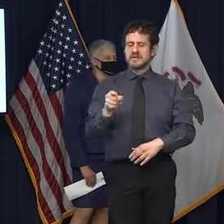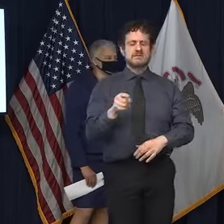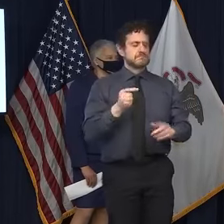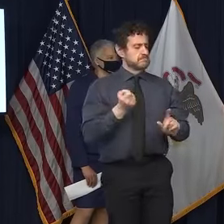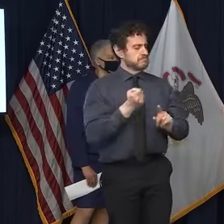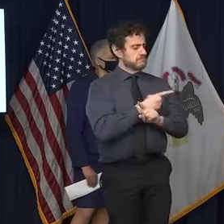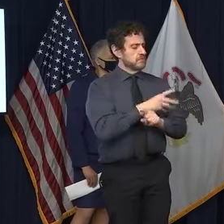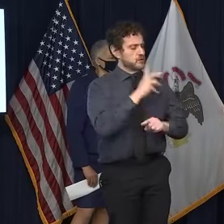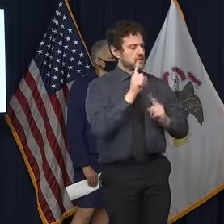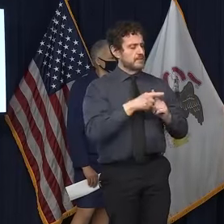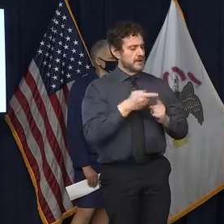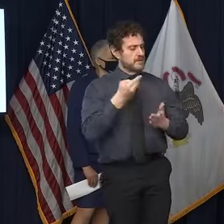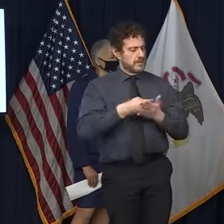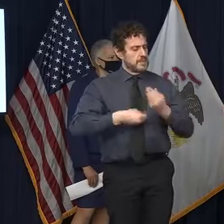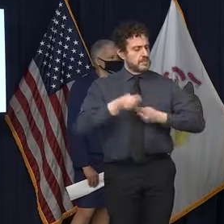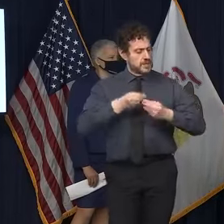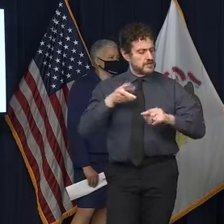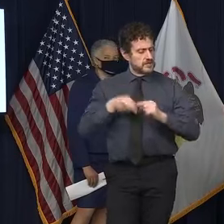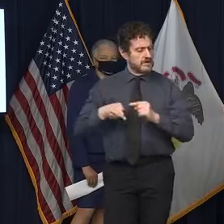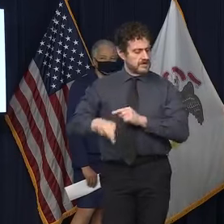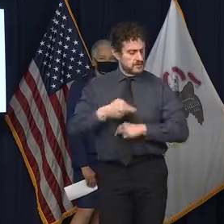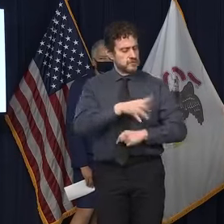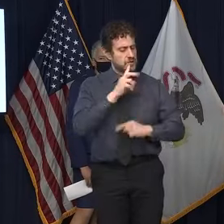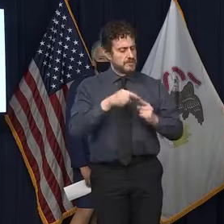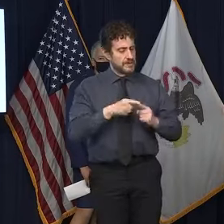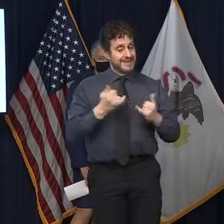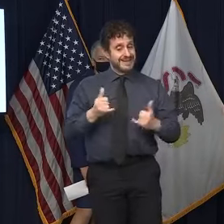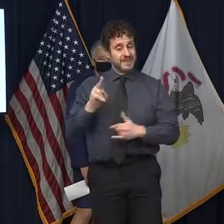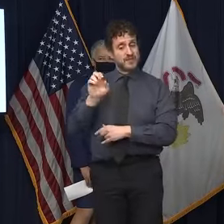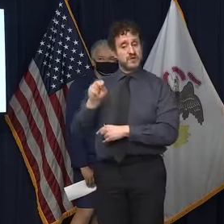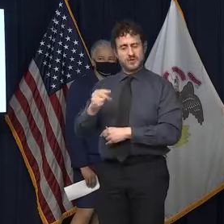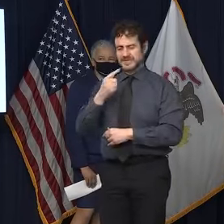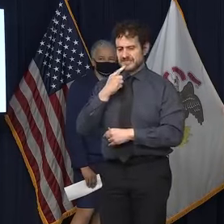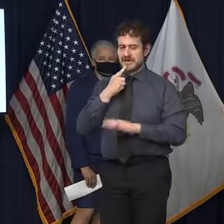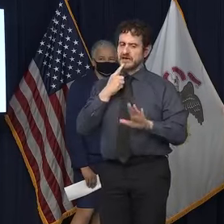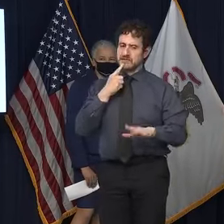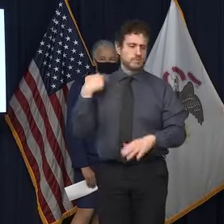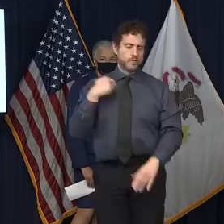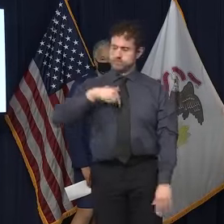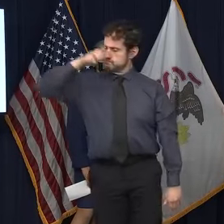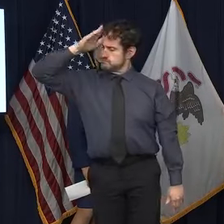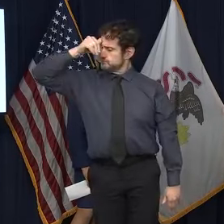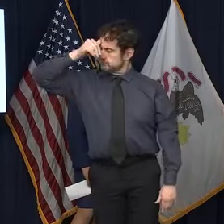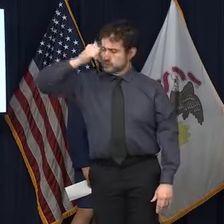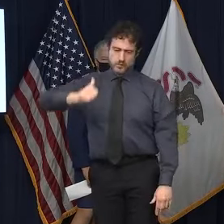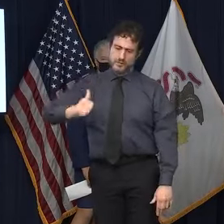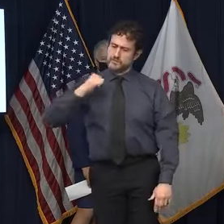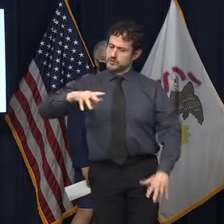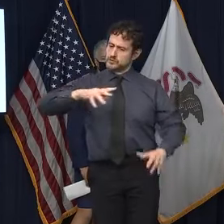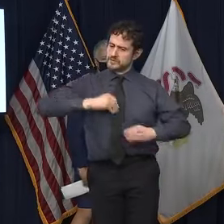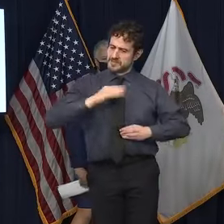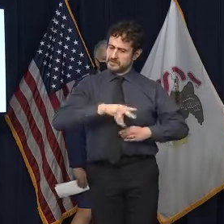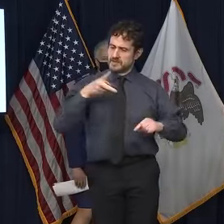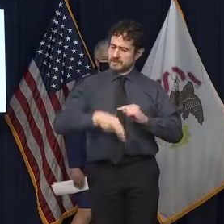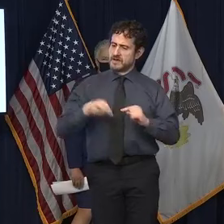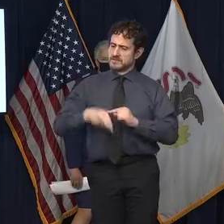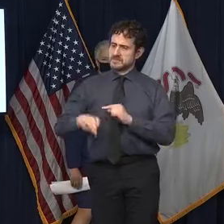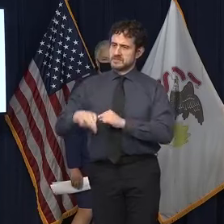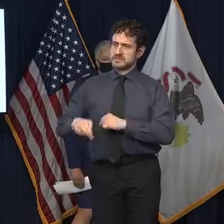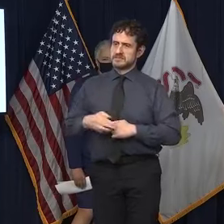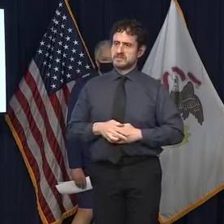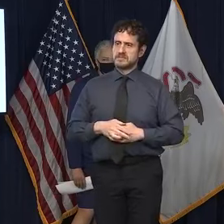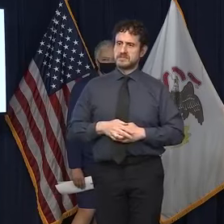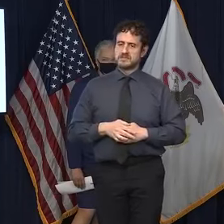said are having made today unions suggesting that they're going to be digging in their heels on this and that there just needs to be,